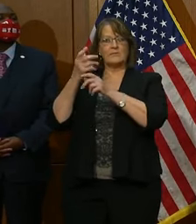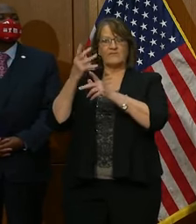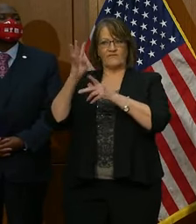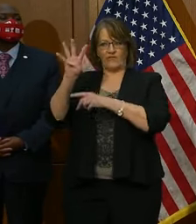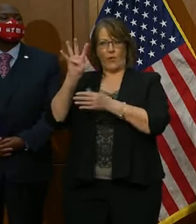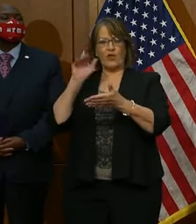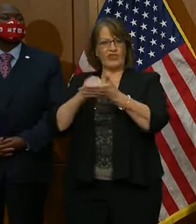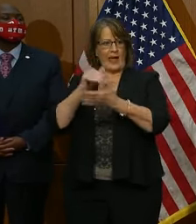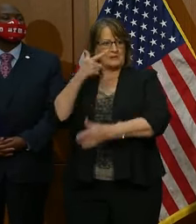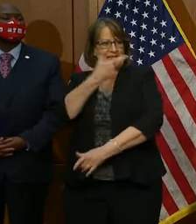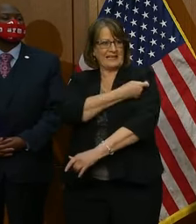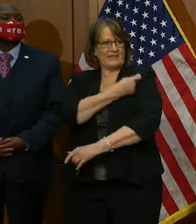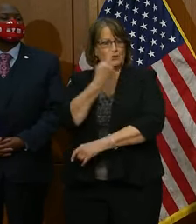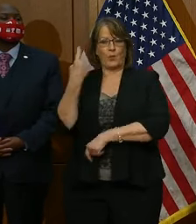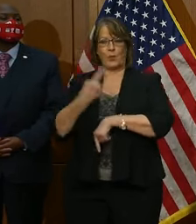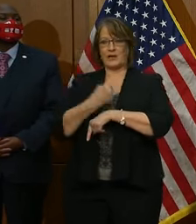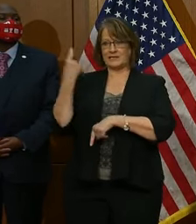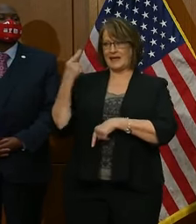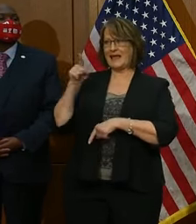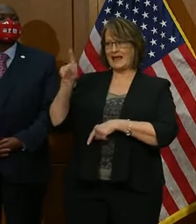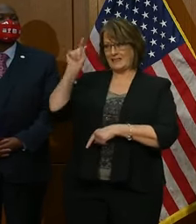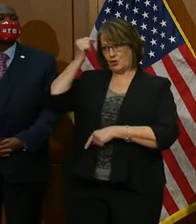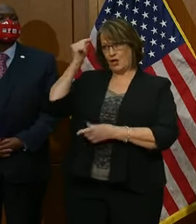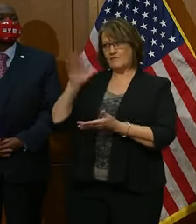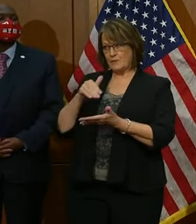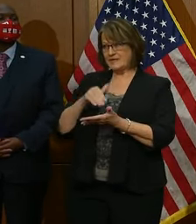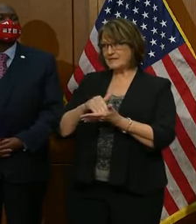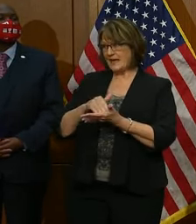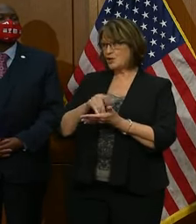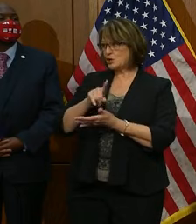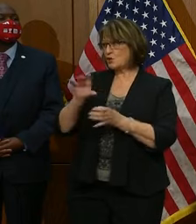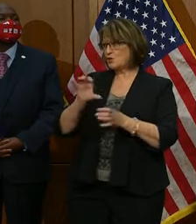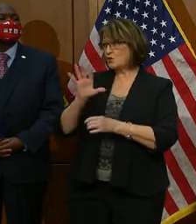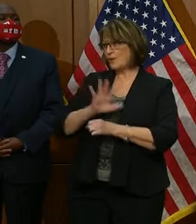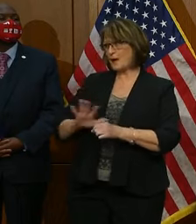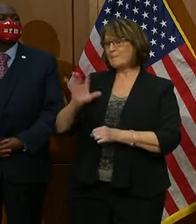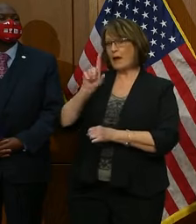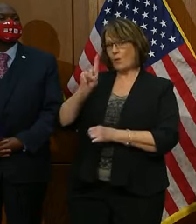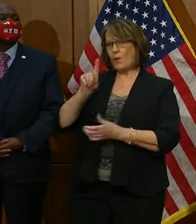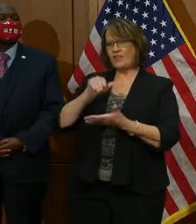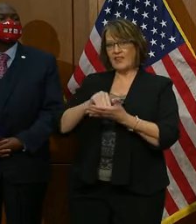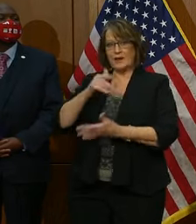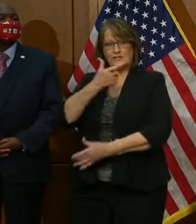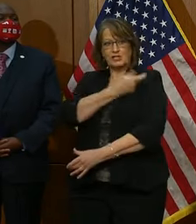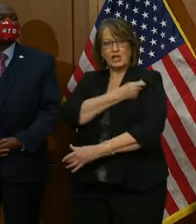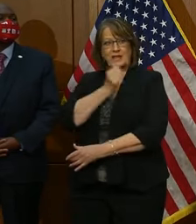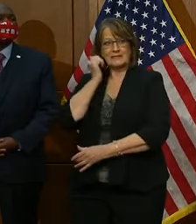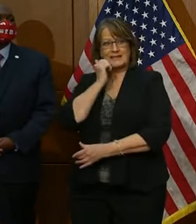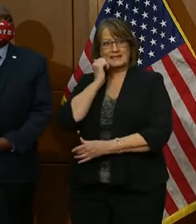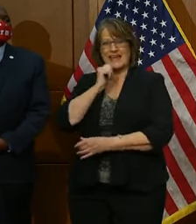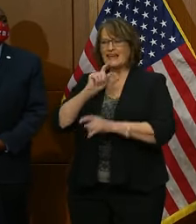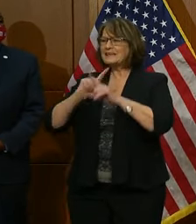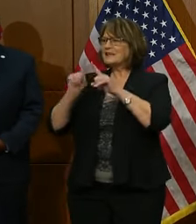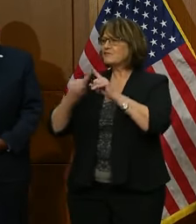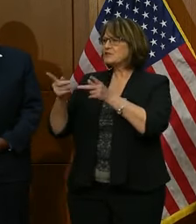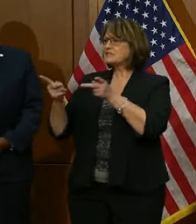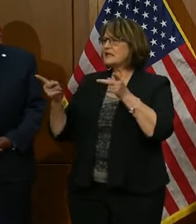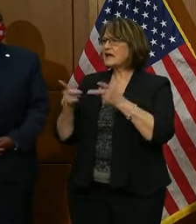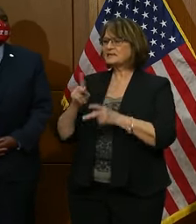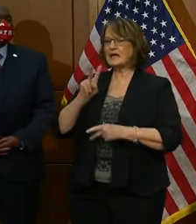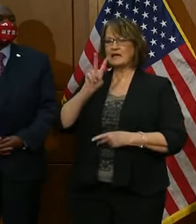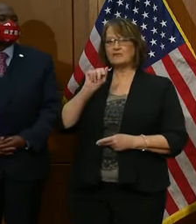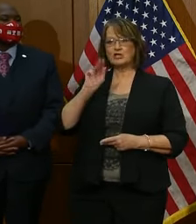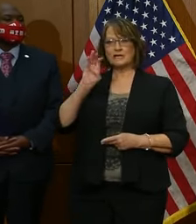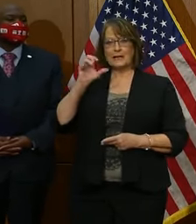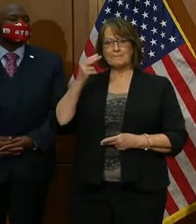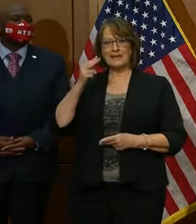vaccinated in a day at their government center, and they're doing about 1,000 doses a day at some of their different sites. Virginia Beach Convention